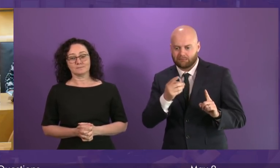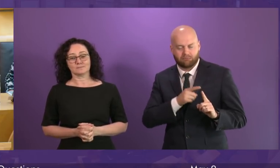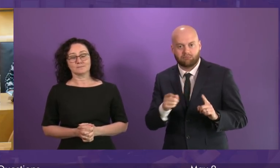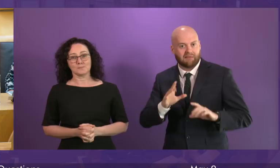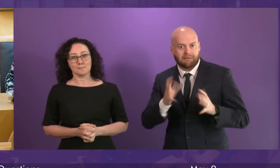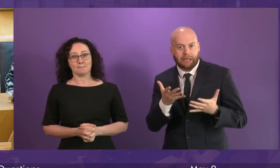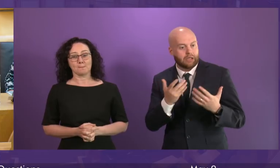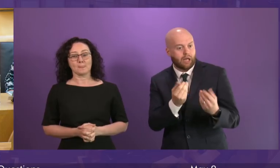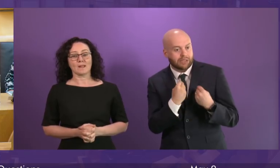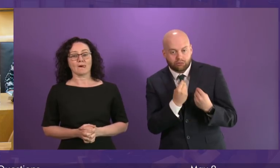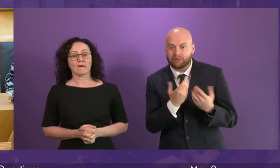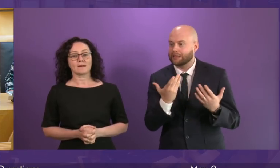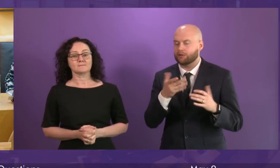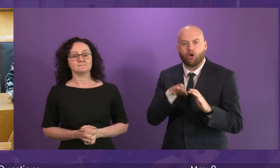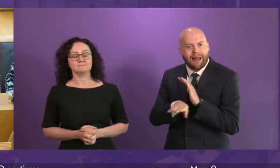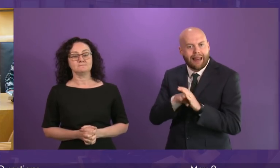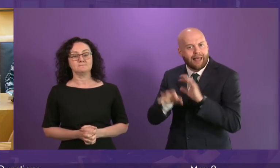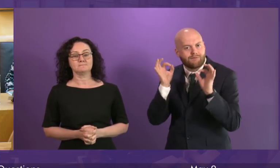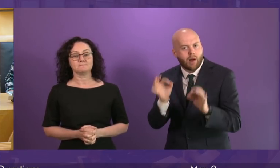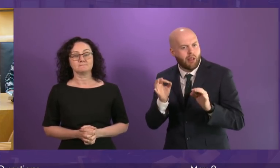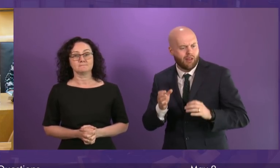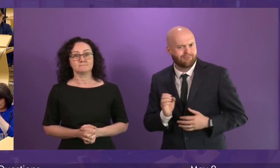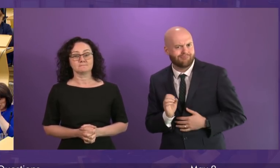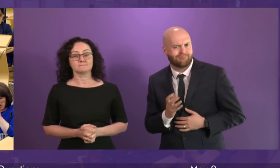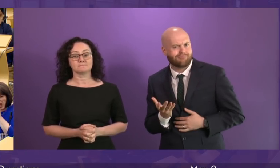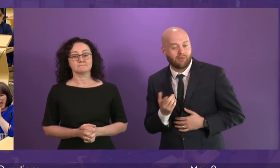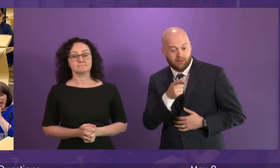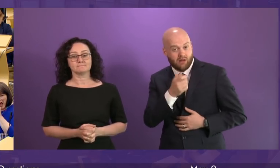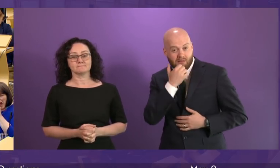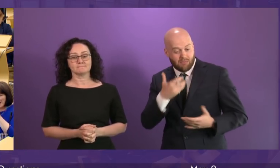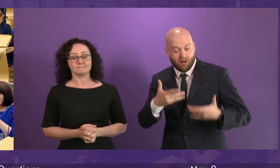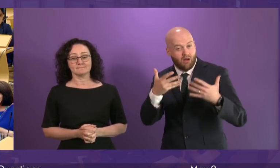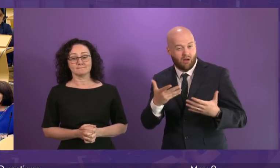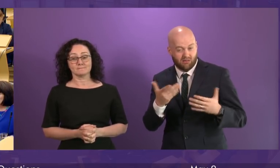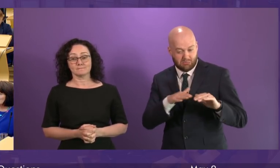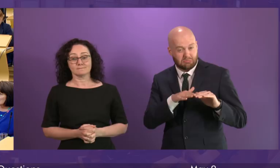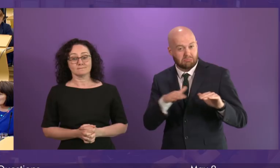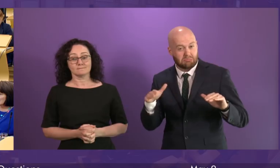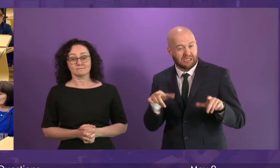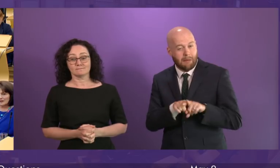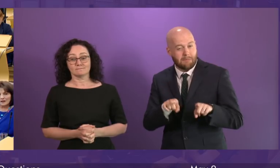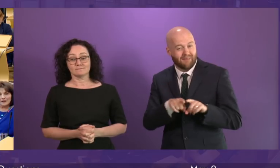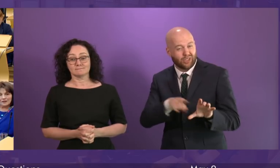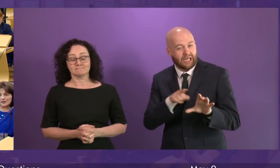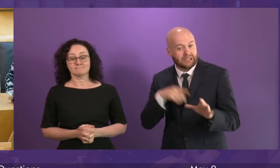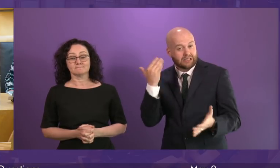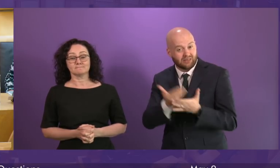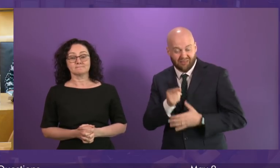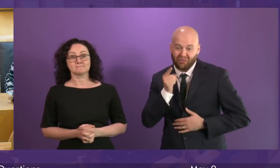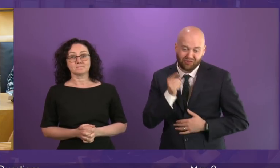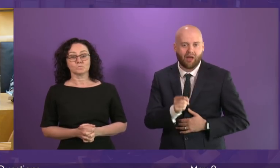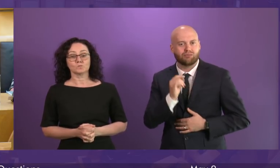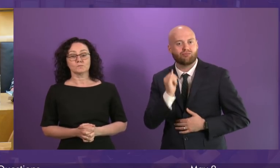of education or formal training. A figure which has been flatlining for years. And I say that is simply wrong.